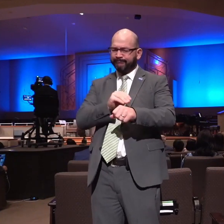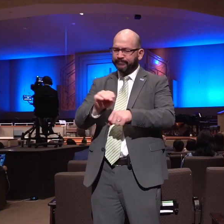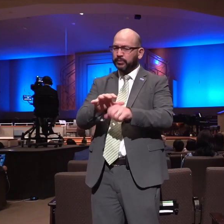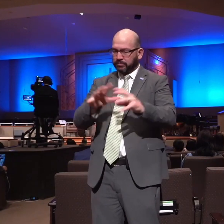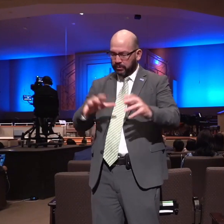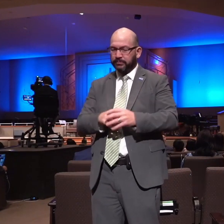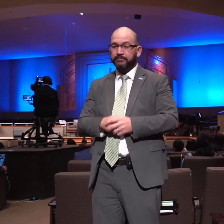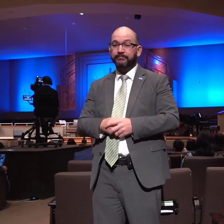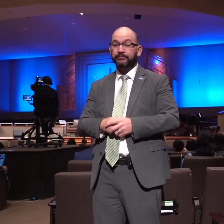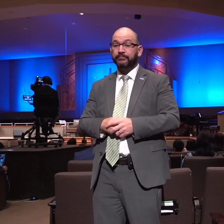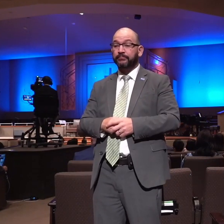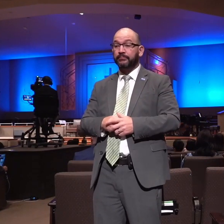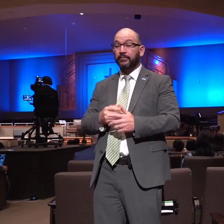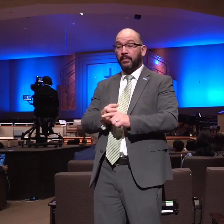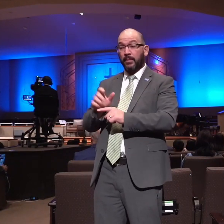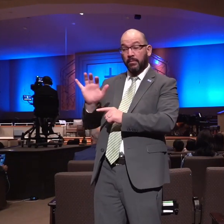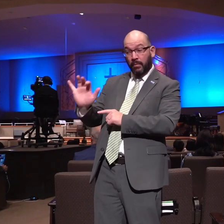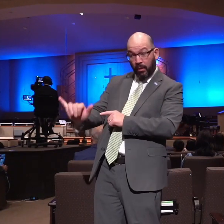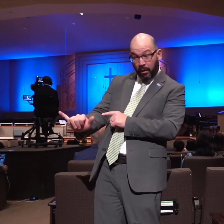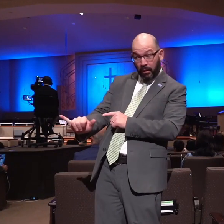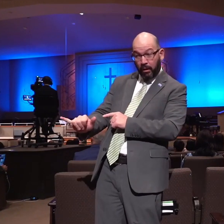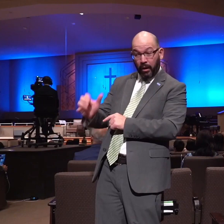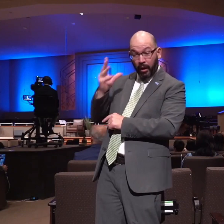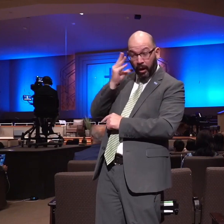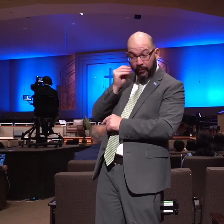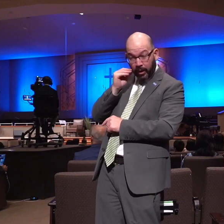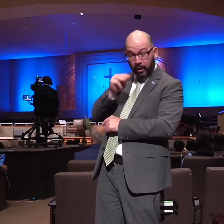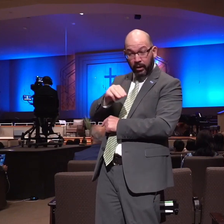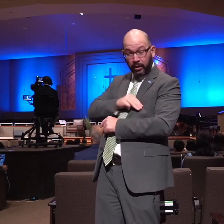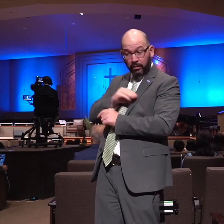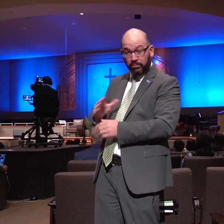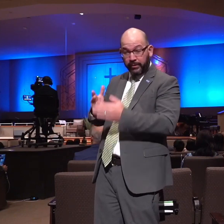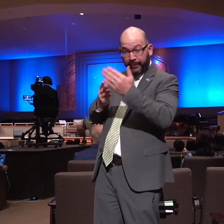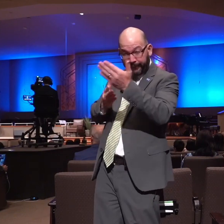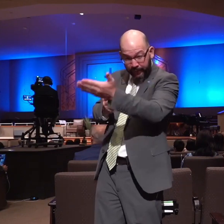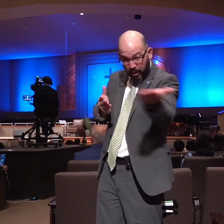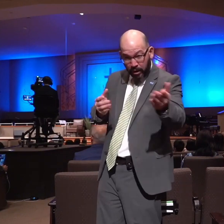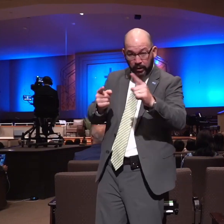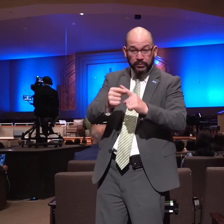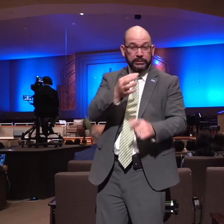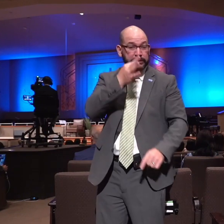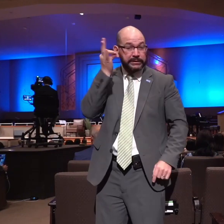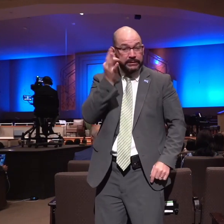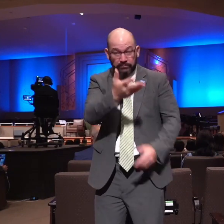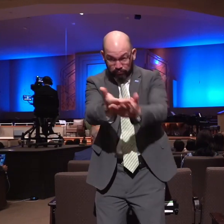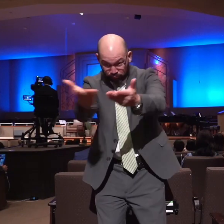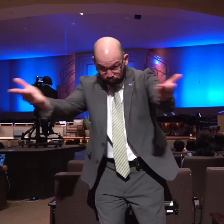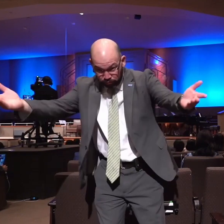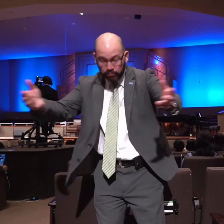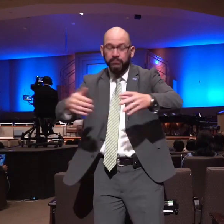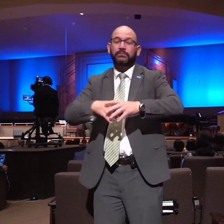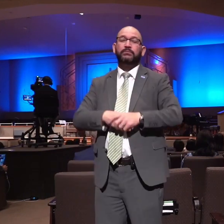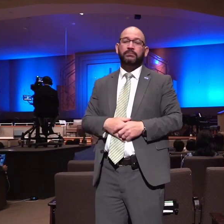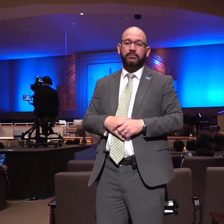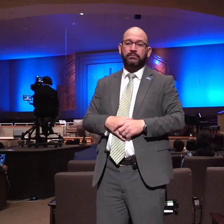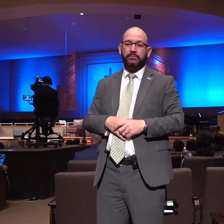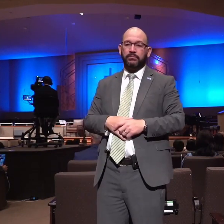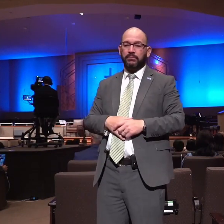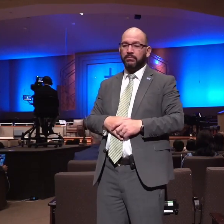these experiences as a missionary to these Indian tribes Jonathan Edwards